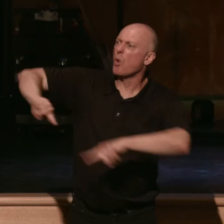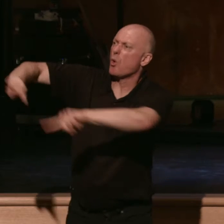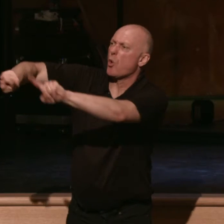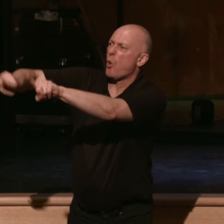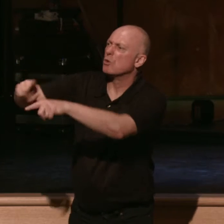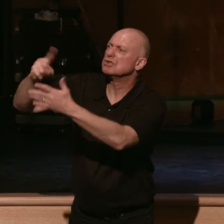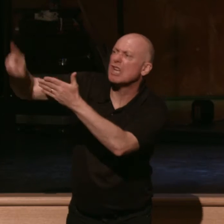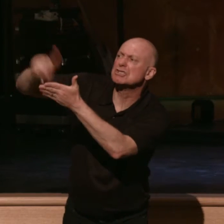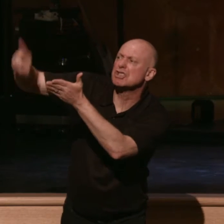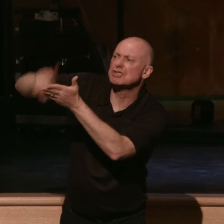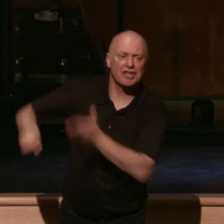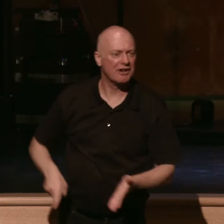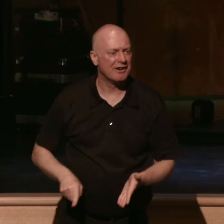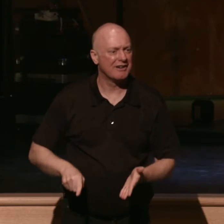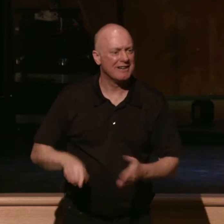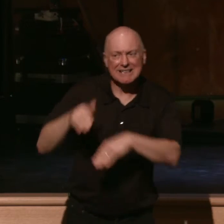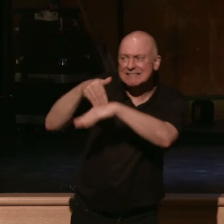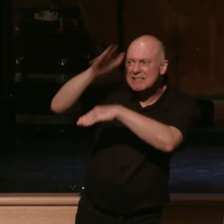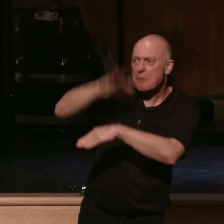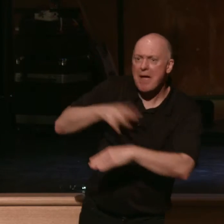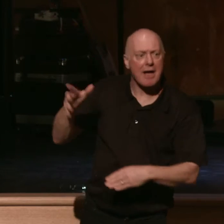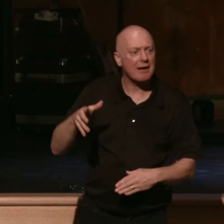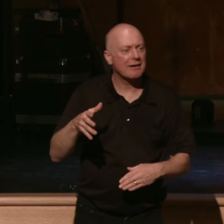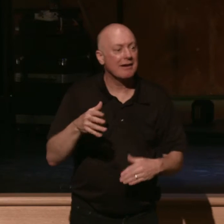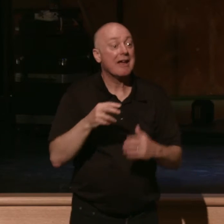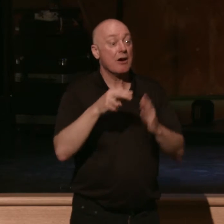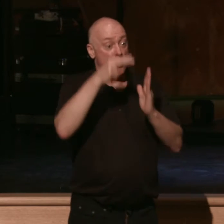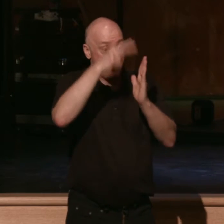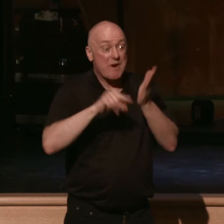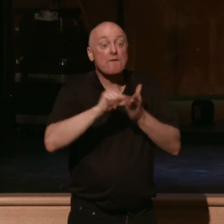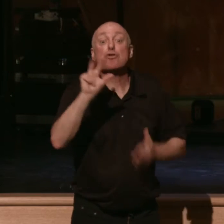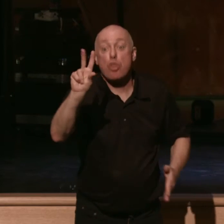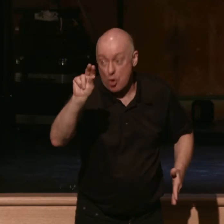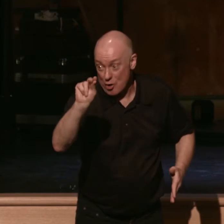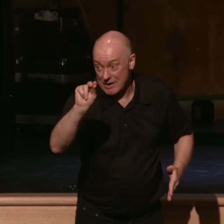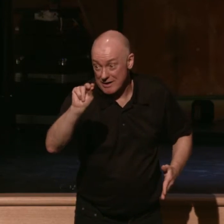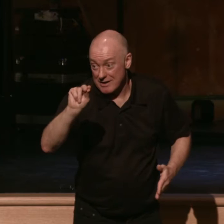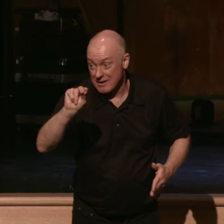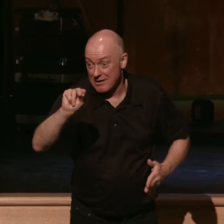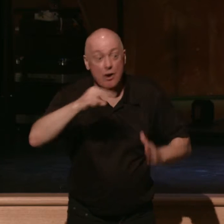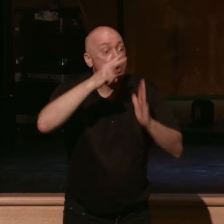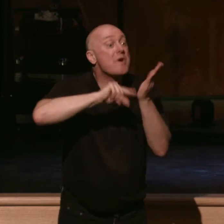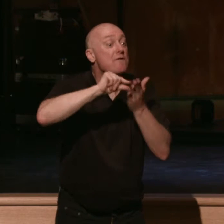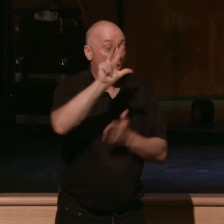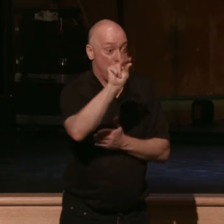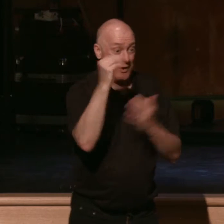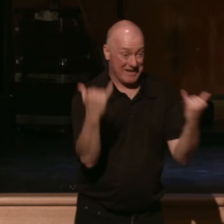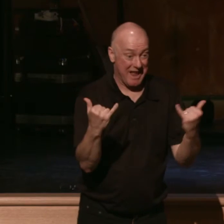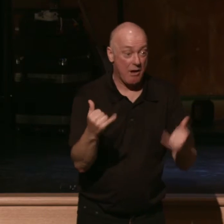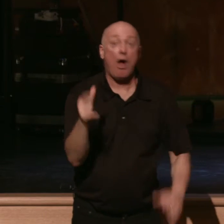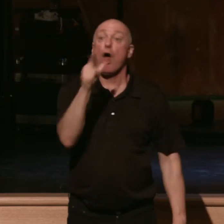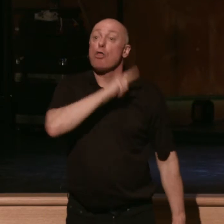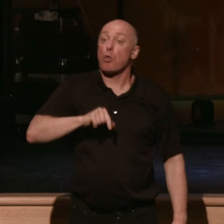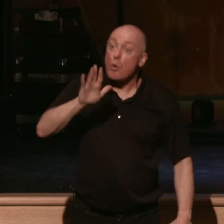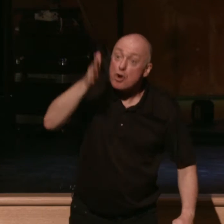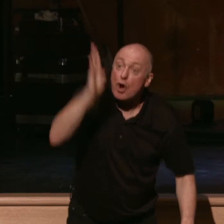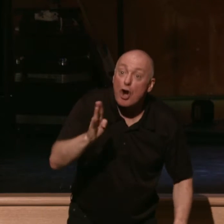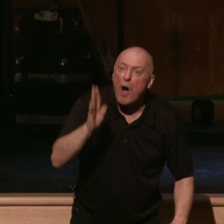22? Let us send men before us. Look quick down at verse 30. We'll come there in a minute, but look at verse 30. The Lord your God who goes before you.